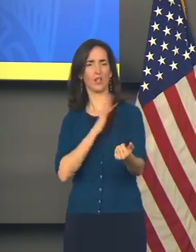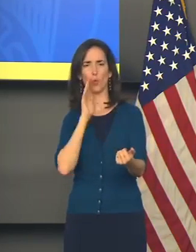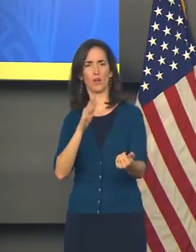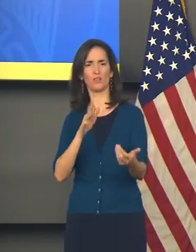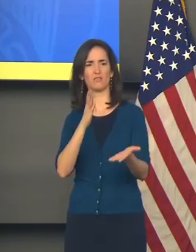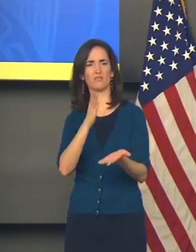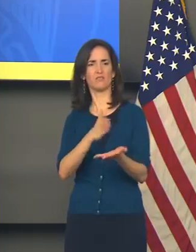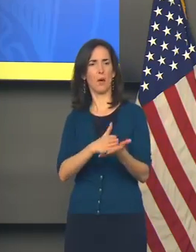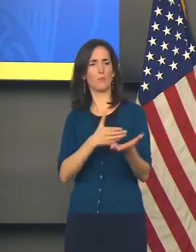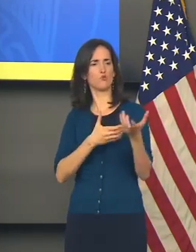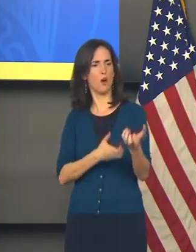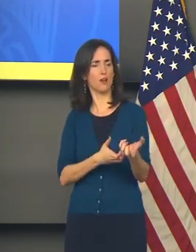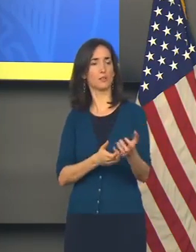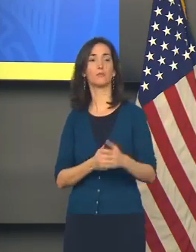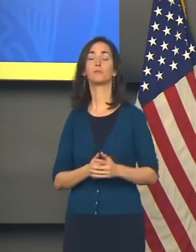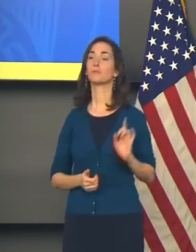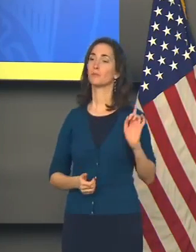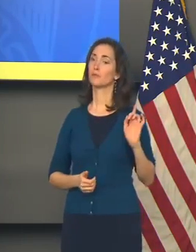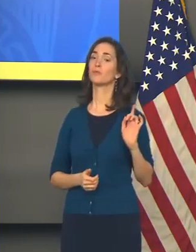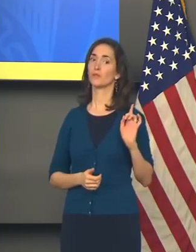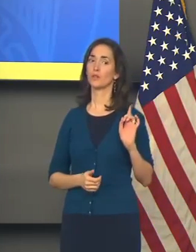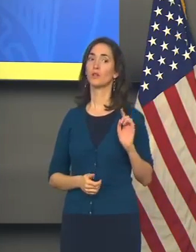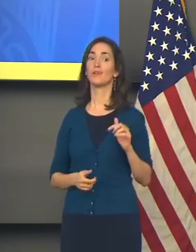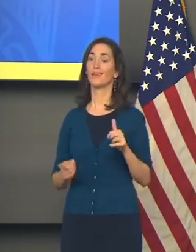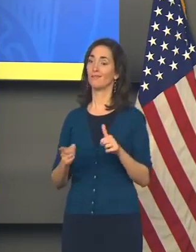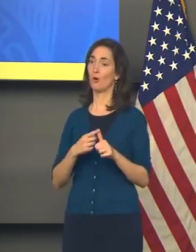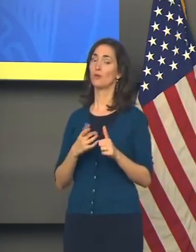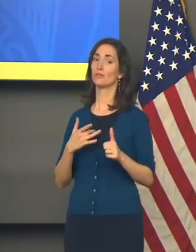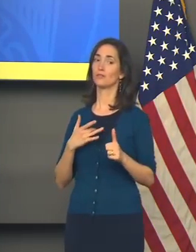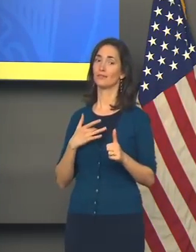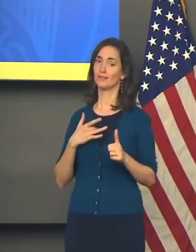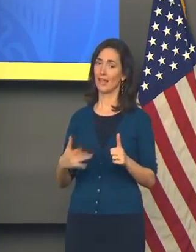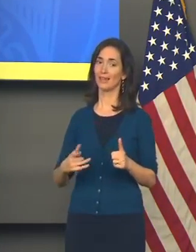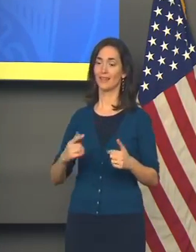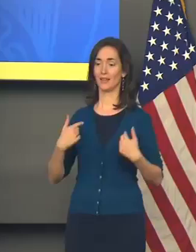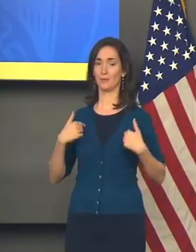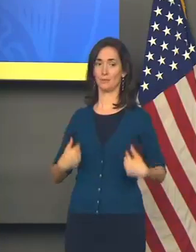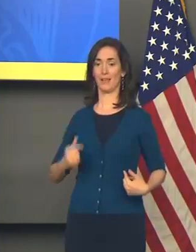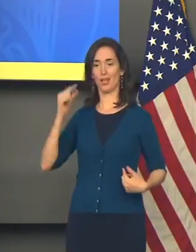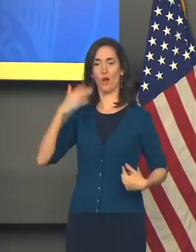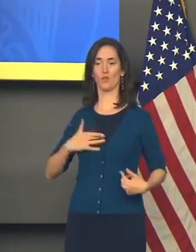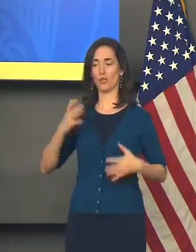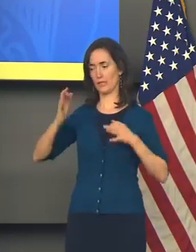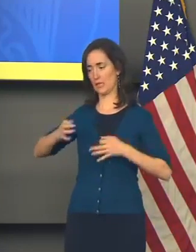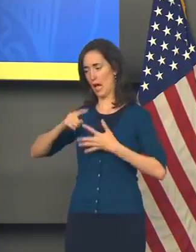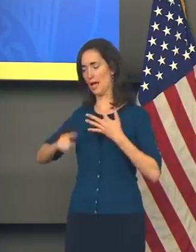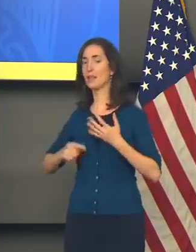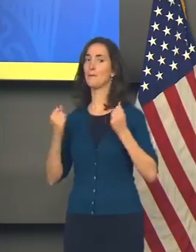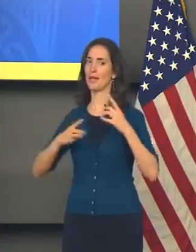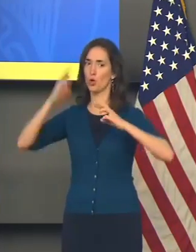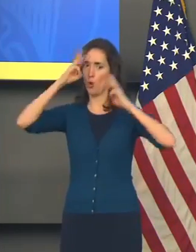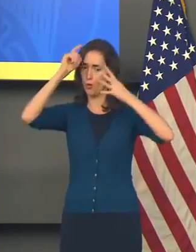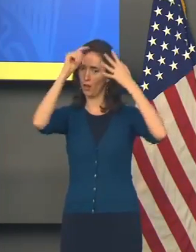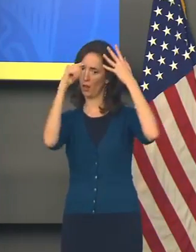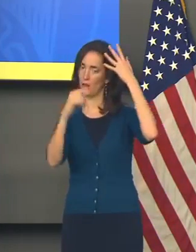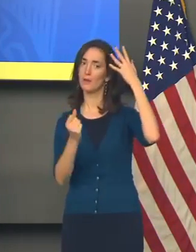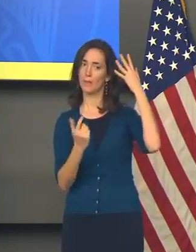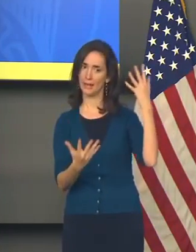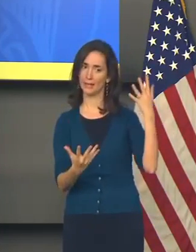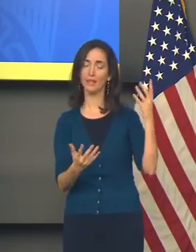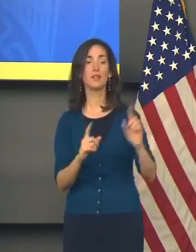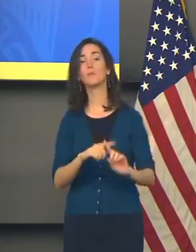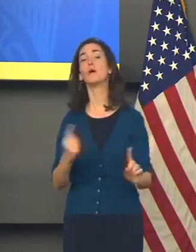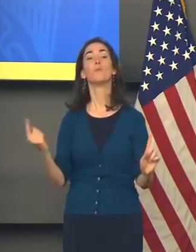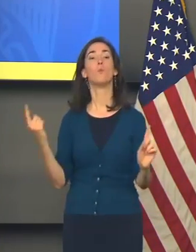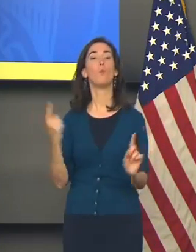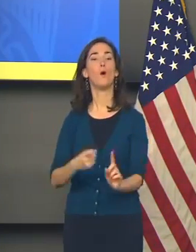Yeah. Well, first of you worry about all sorts of things when you're governor and you have to make these decisions. But the simple fact of the